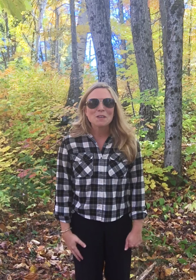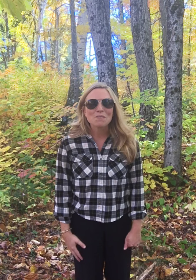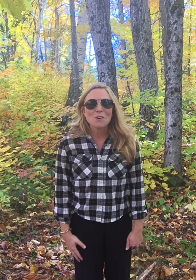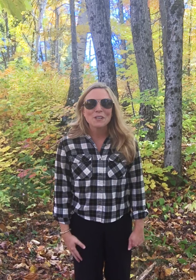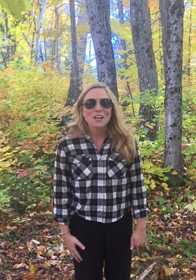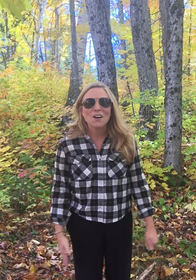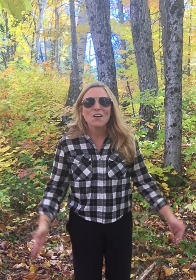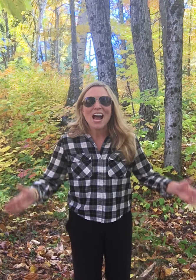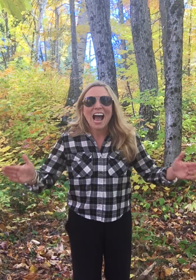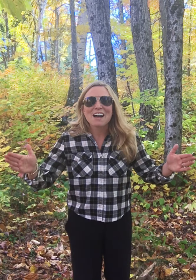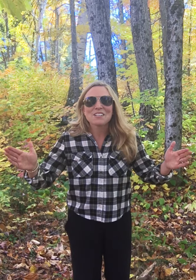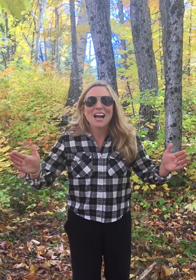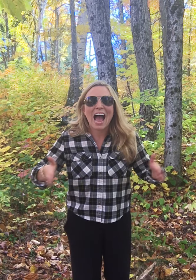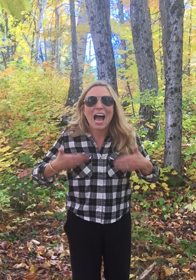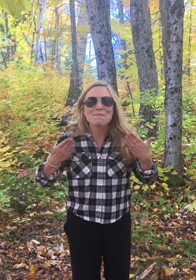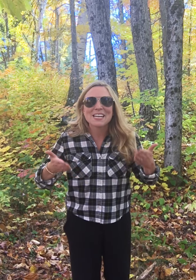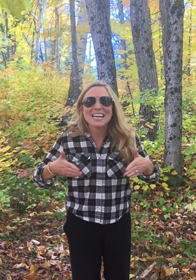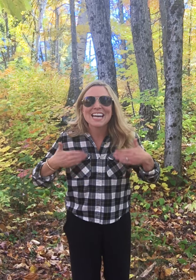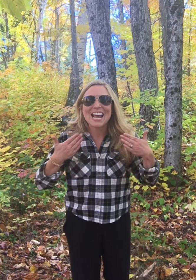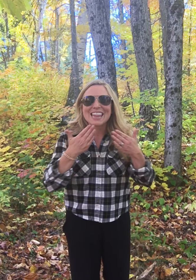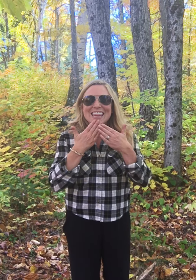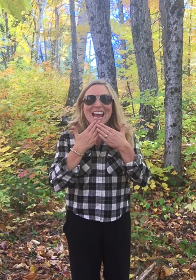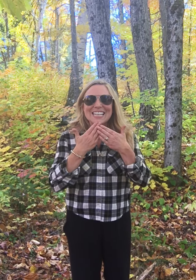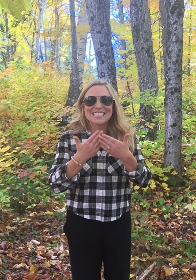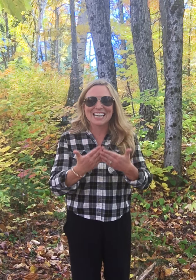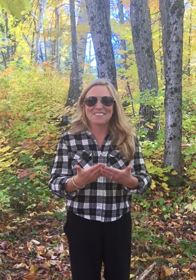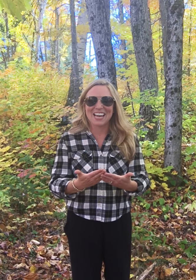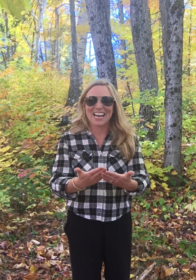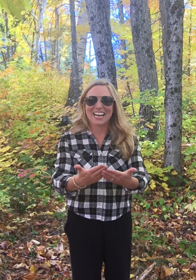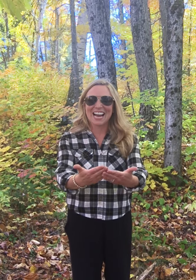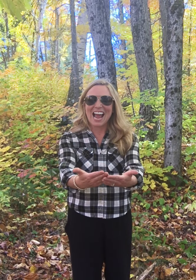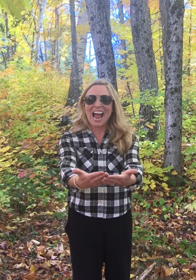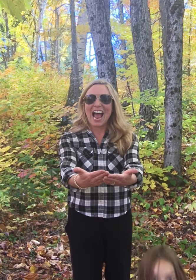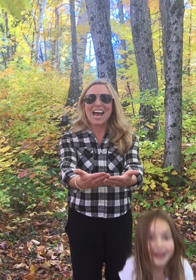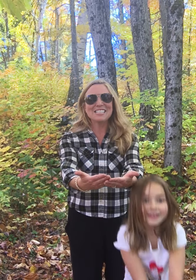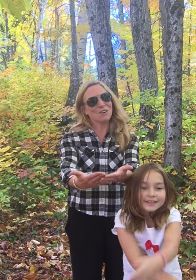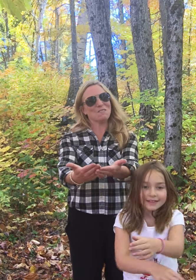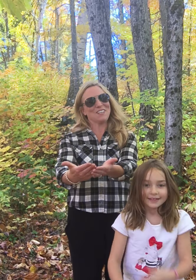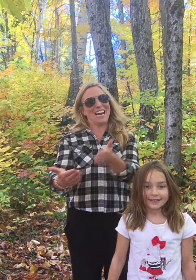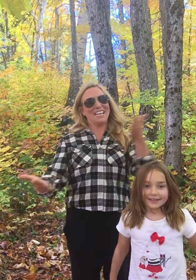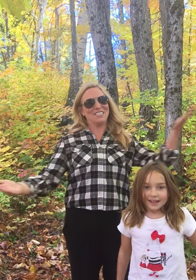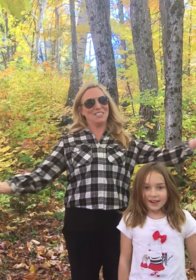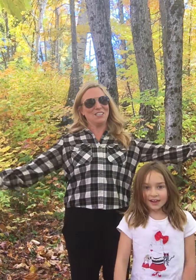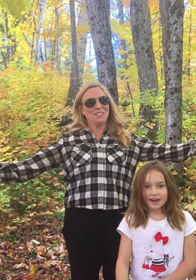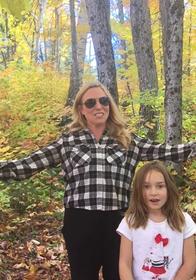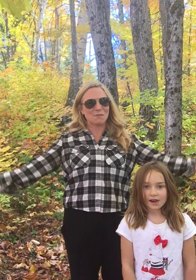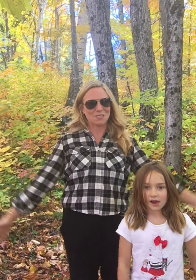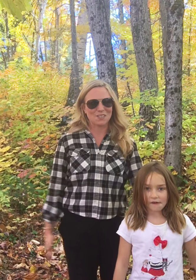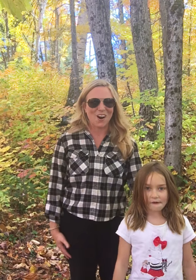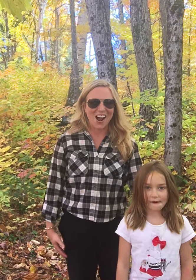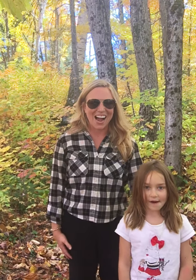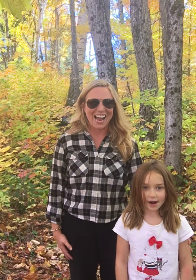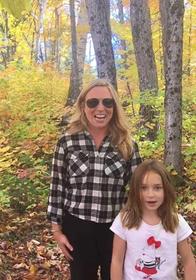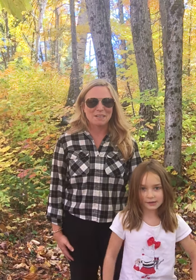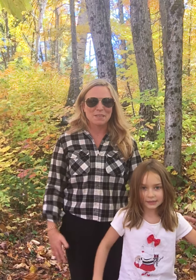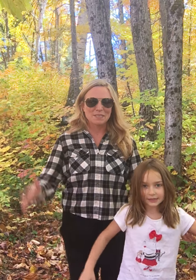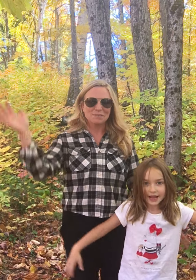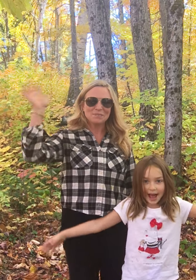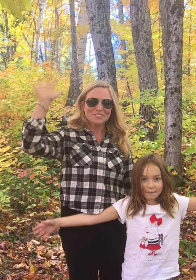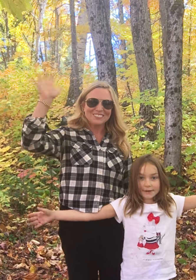before we go have a happy Thanksgiving and don't forget to subscribe. Happy